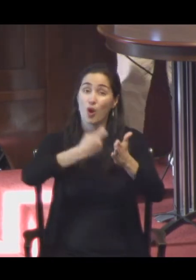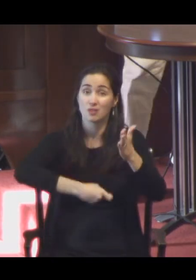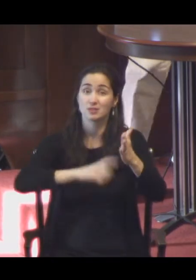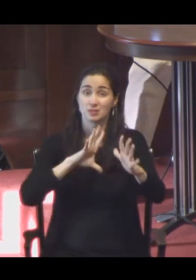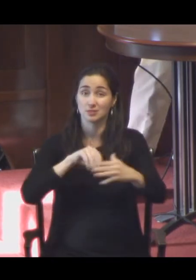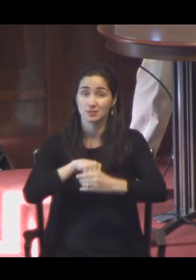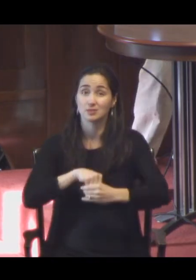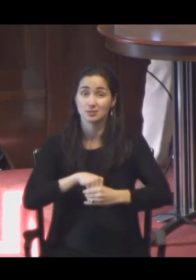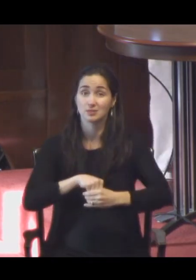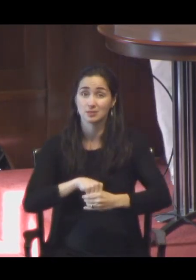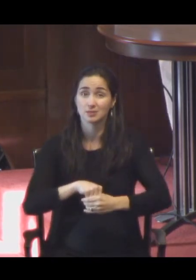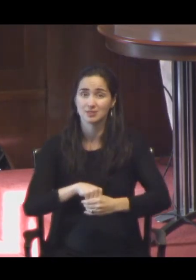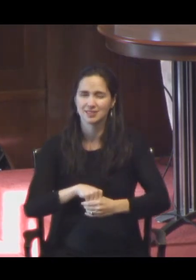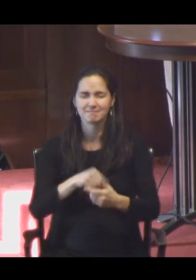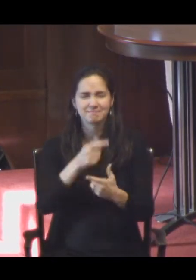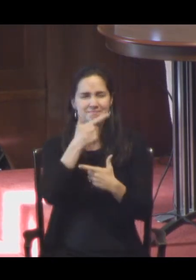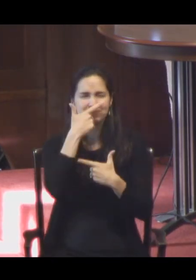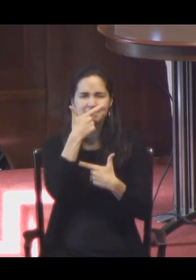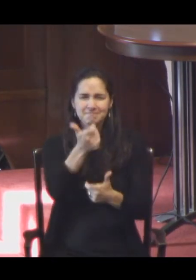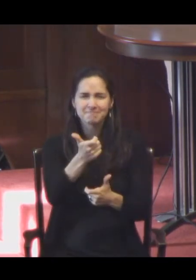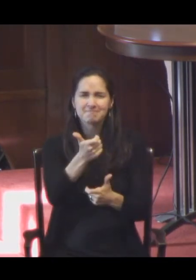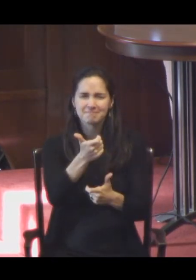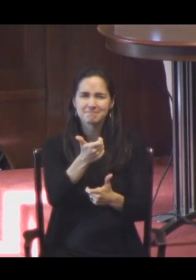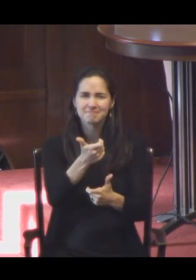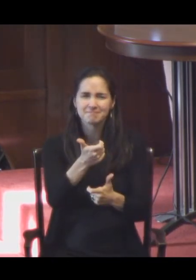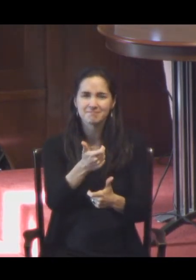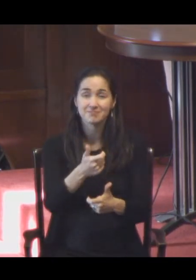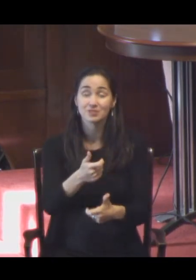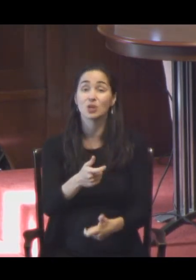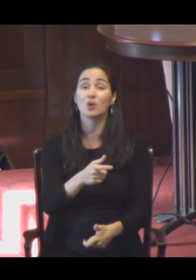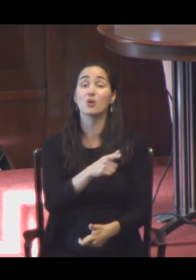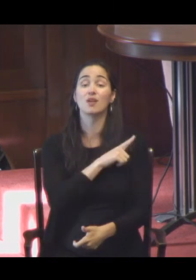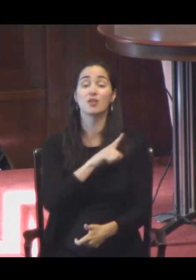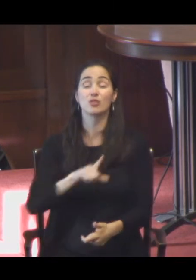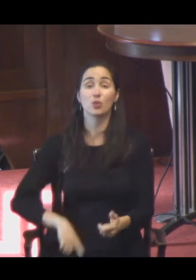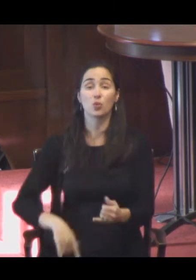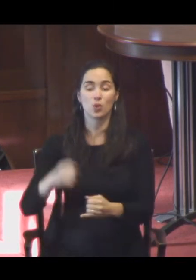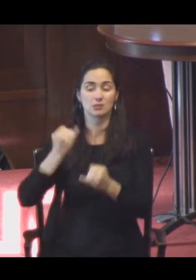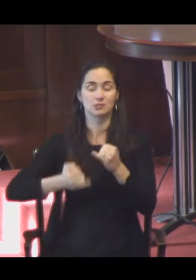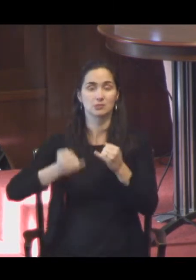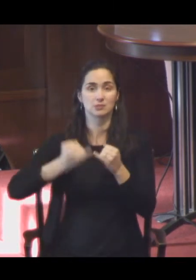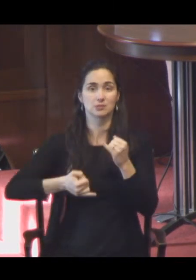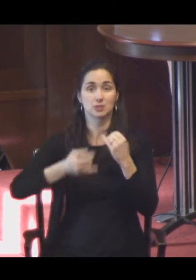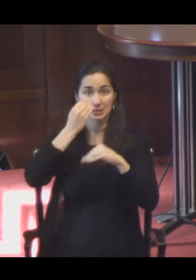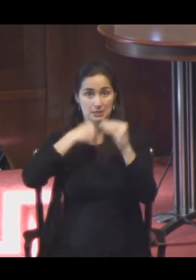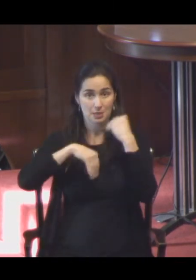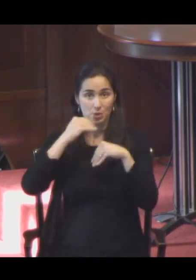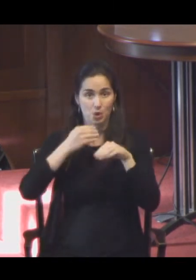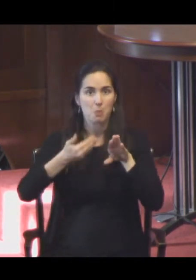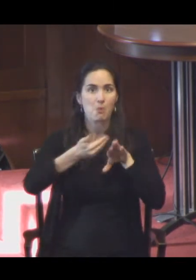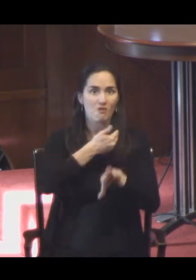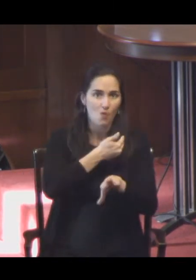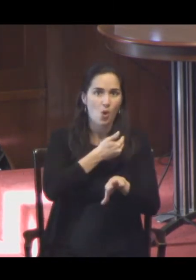It's so interesting that at the Lord's Last Supper, before he was in fact taken and beaten and scourged beyond recognition,